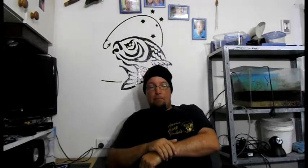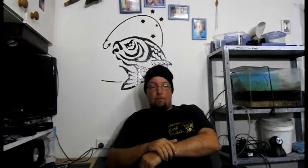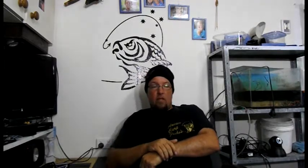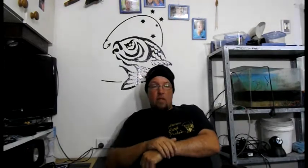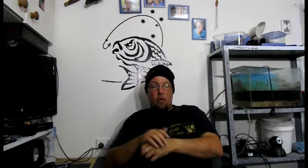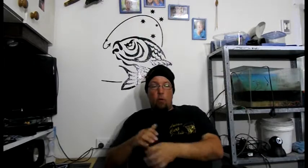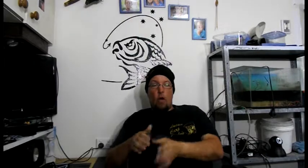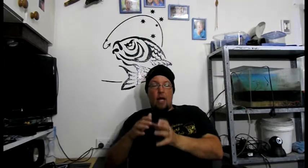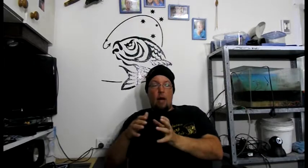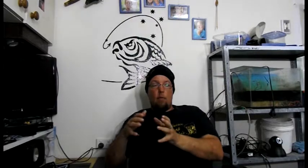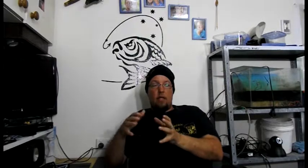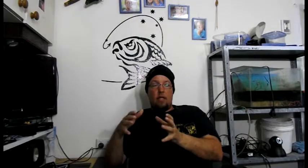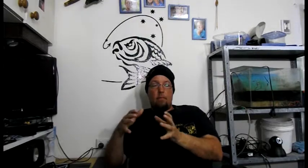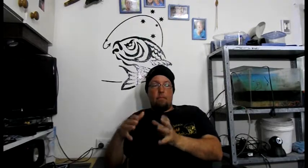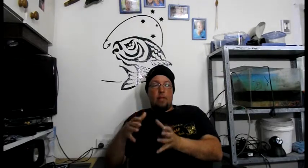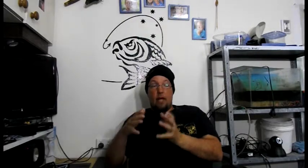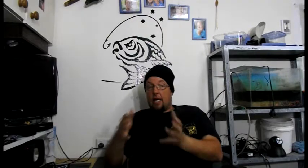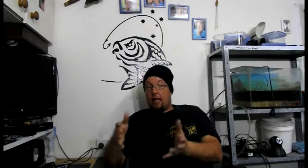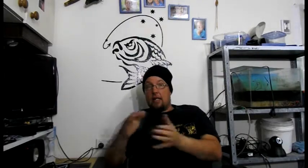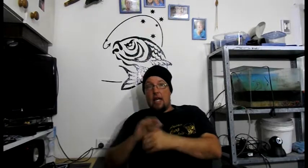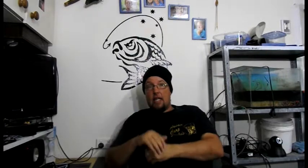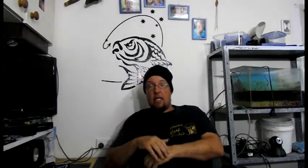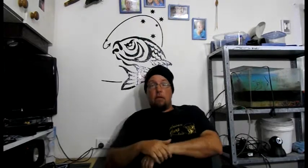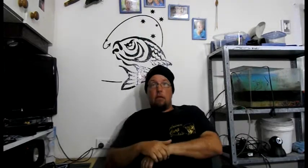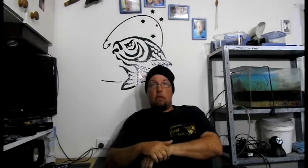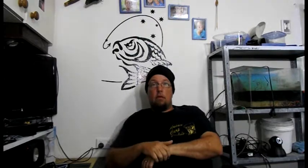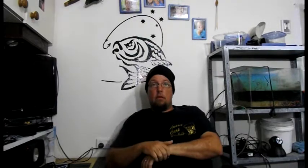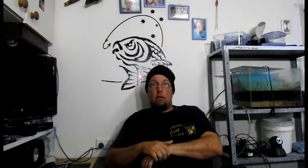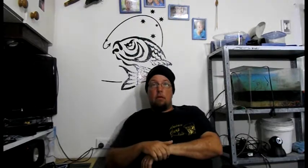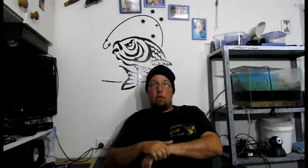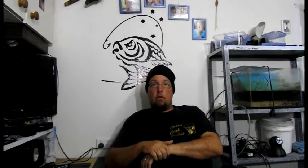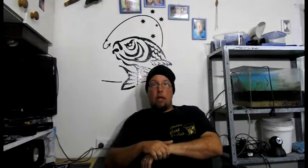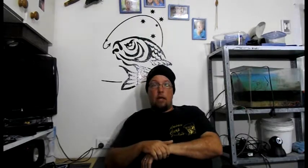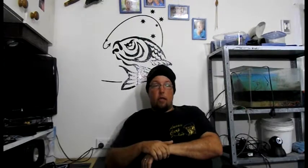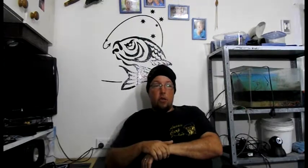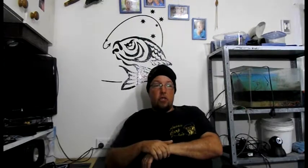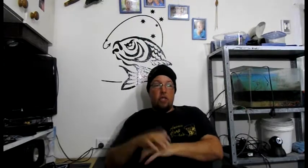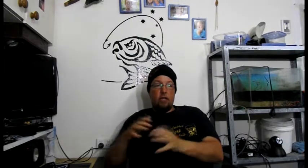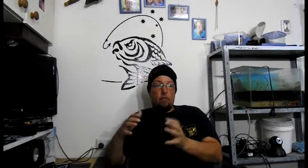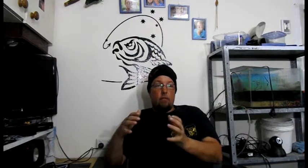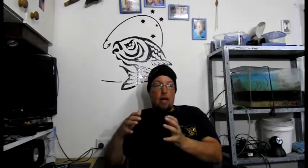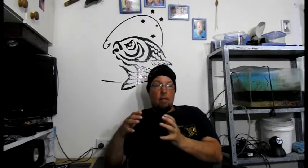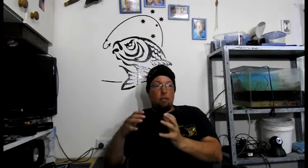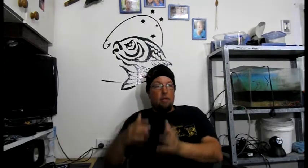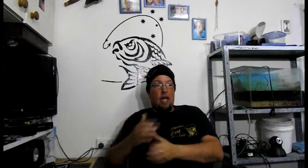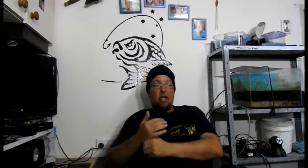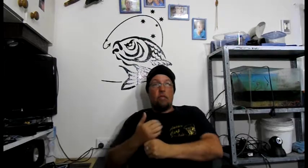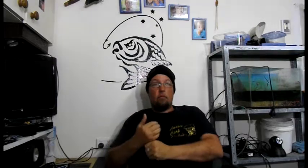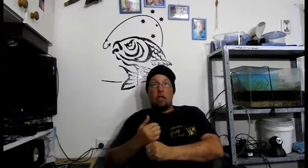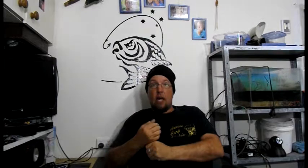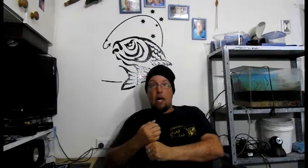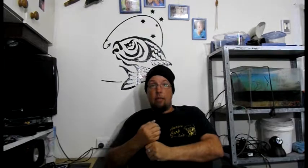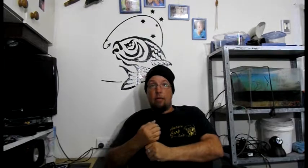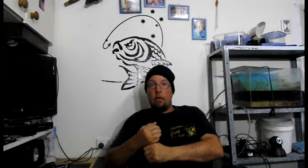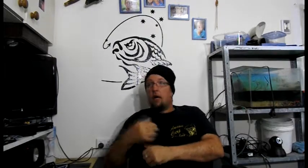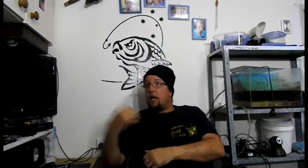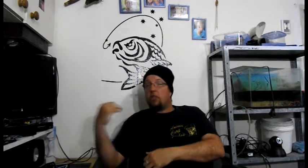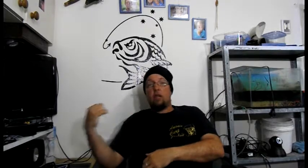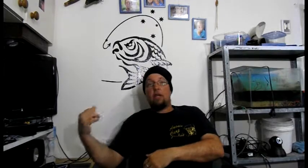So, why can't we then be, again, netting and commercially catching carp and shipping it